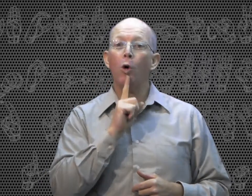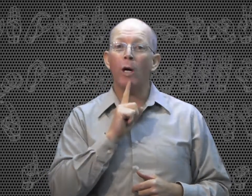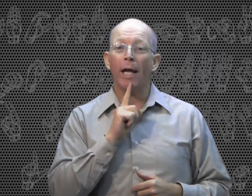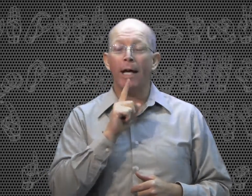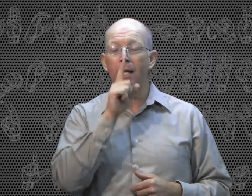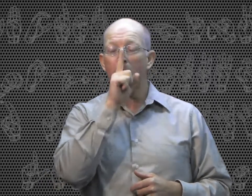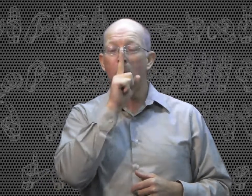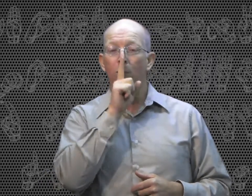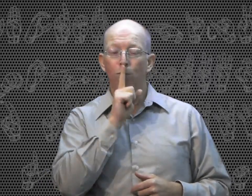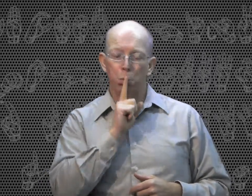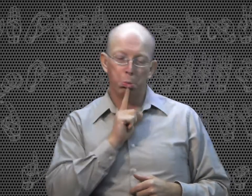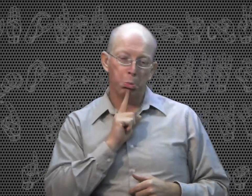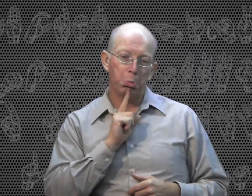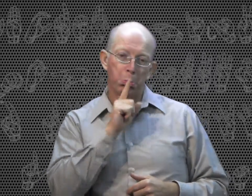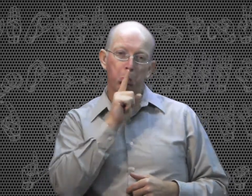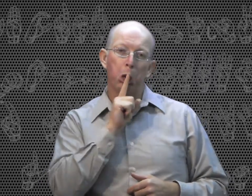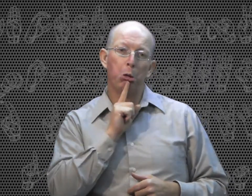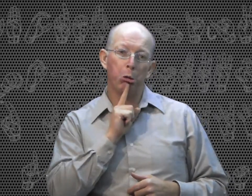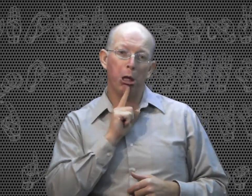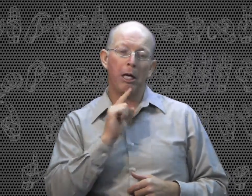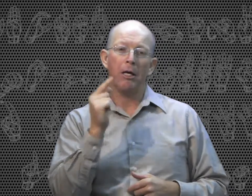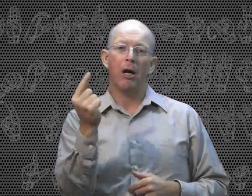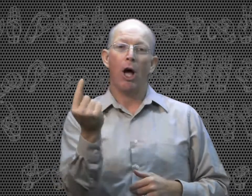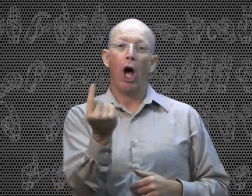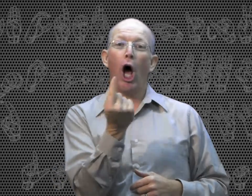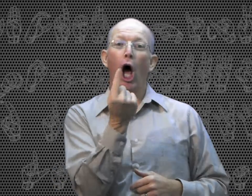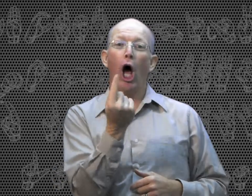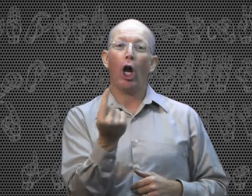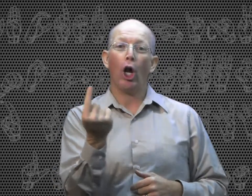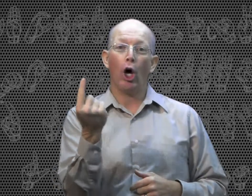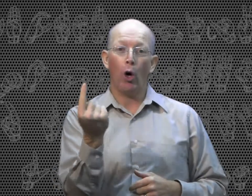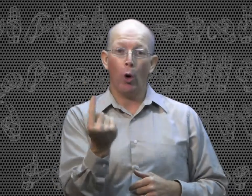Lonely. Lonely. Alone.